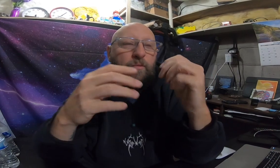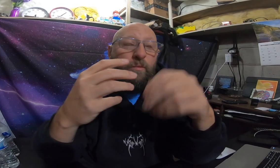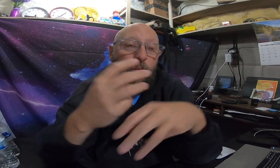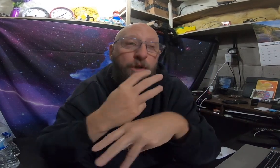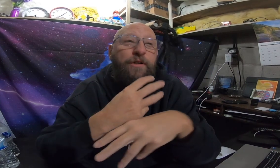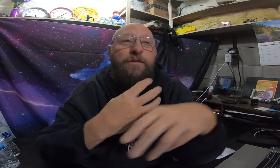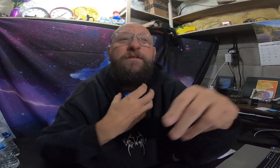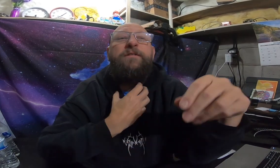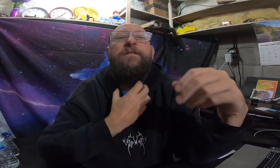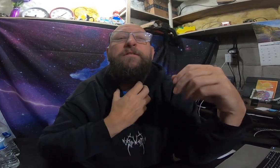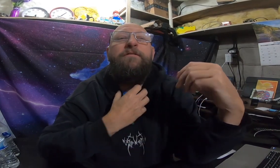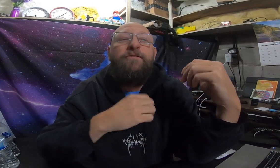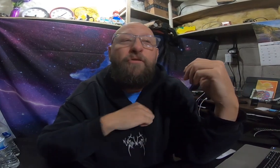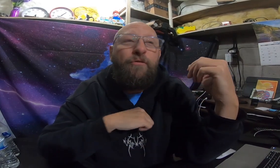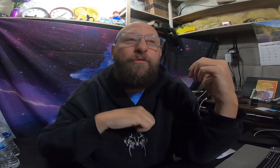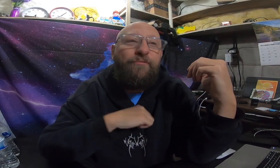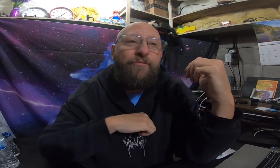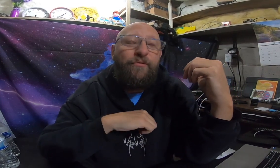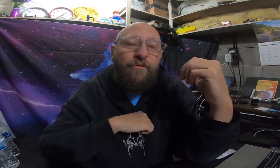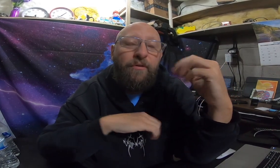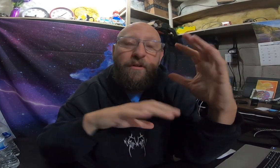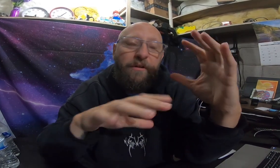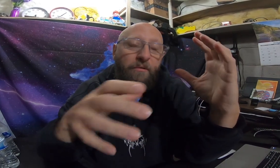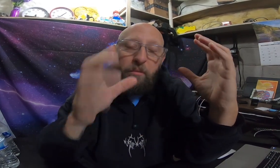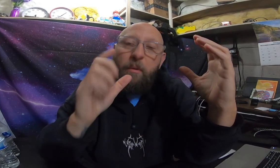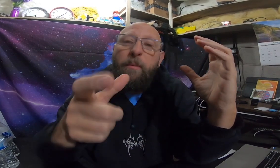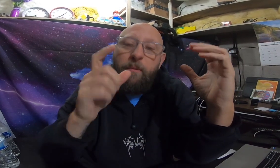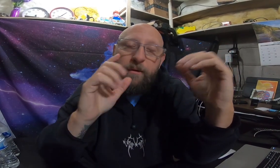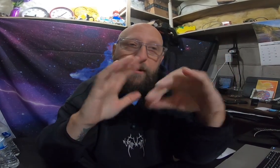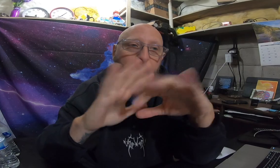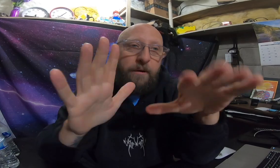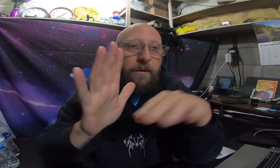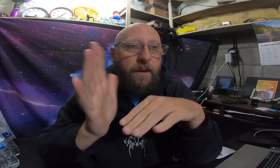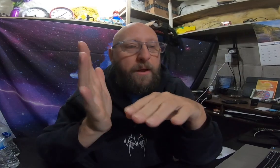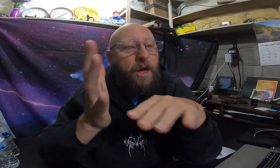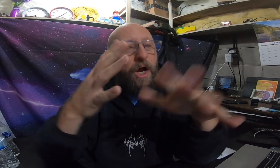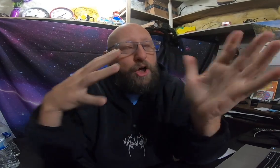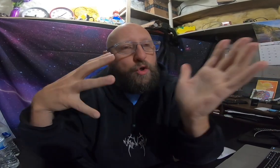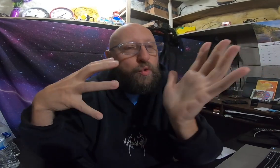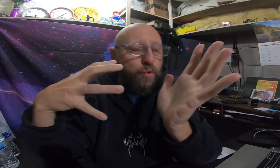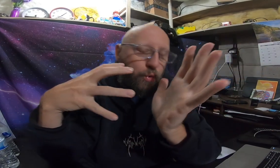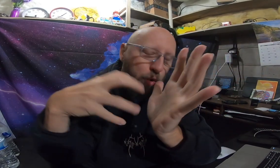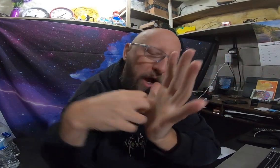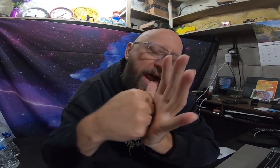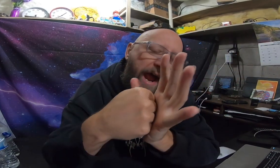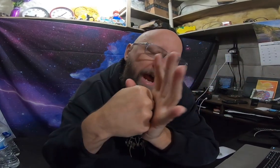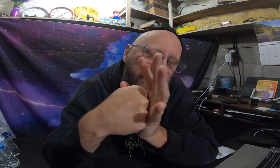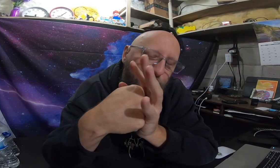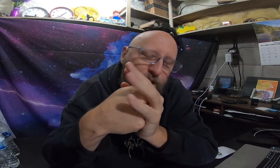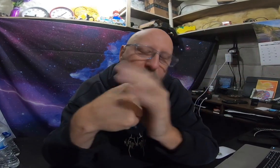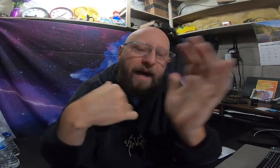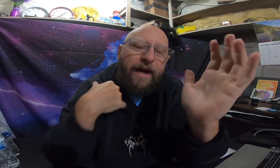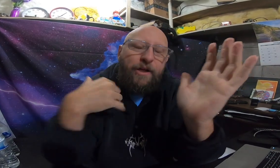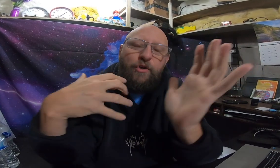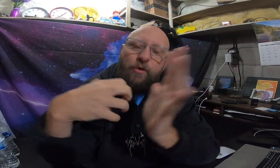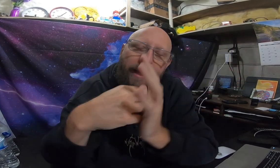what? Oh, fast, I crashed